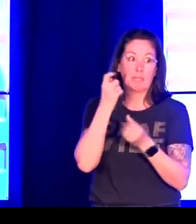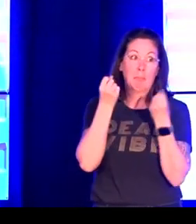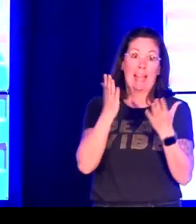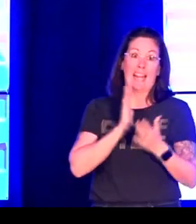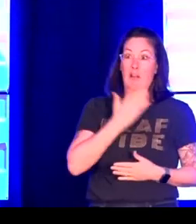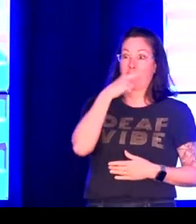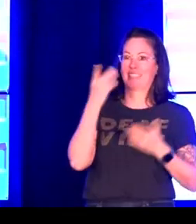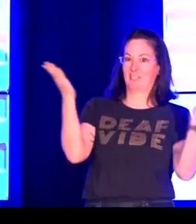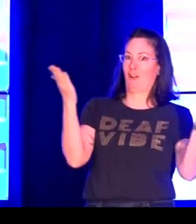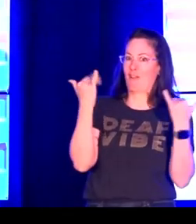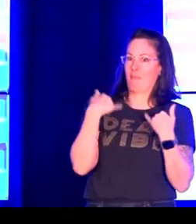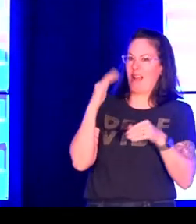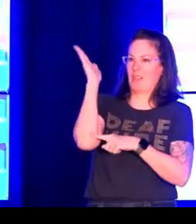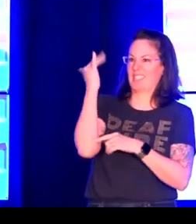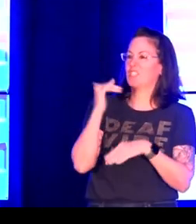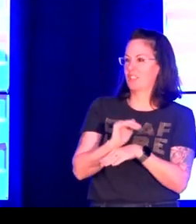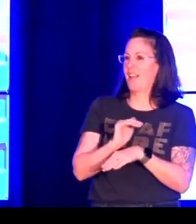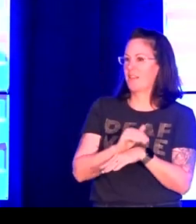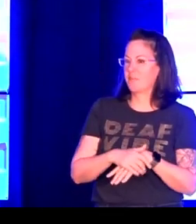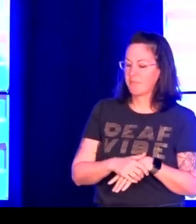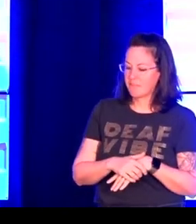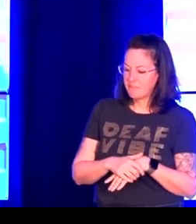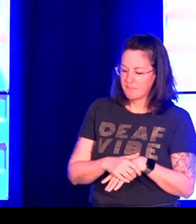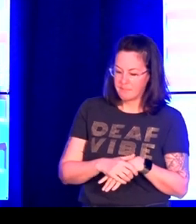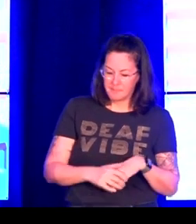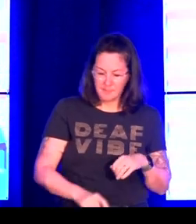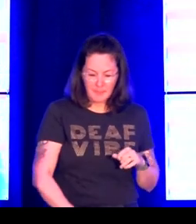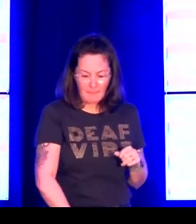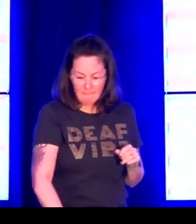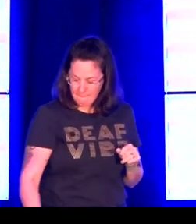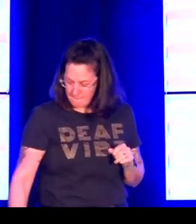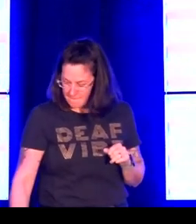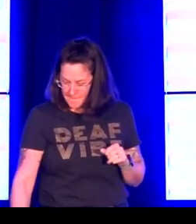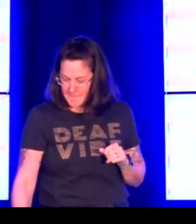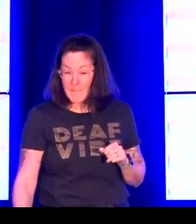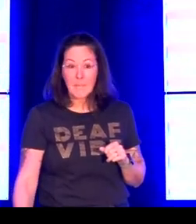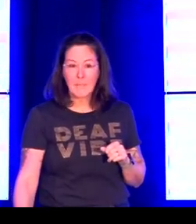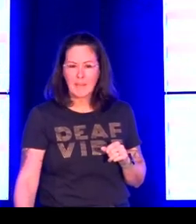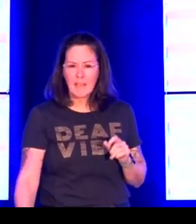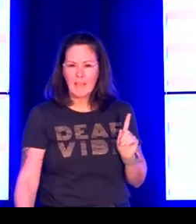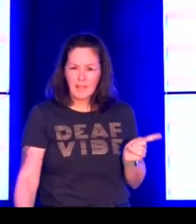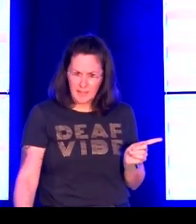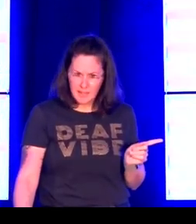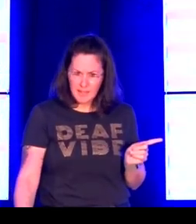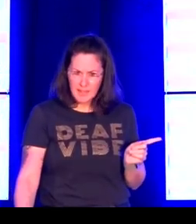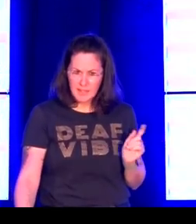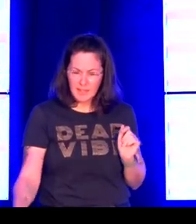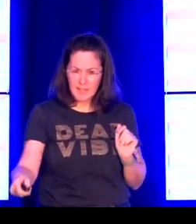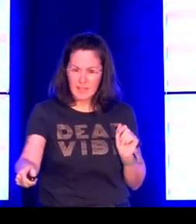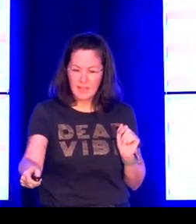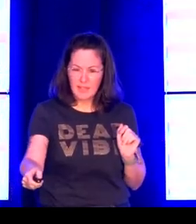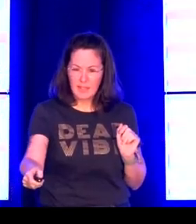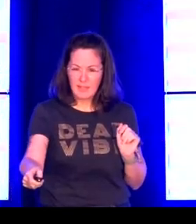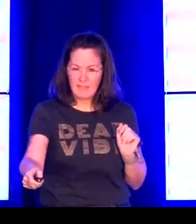and there are lots of videos and images, and I do have explicit permission from everyone who will show up on screen, so you have that permission.